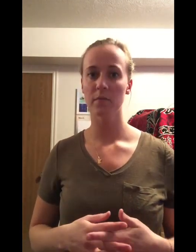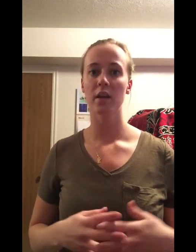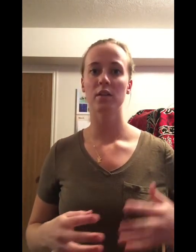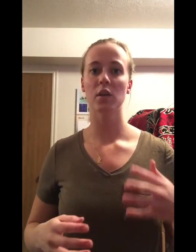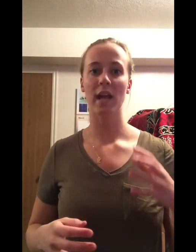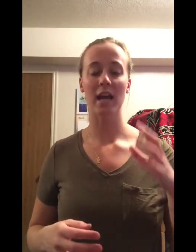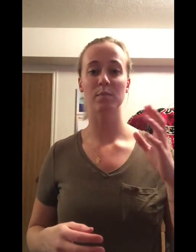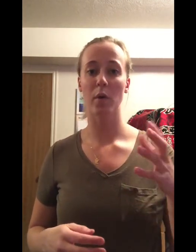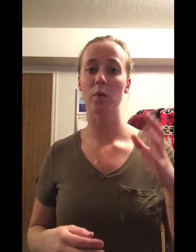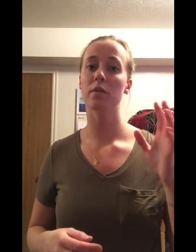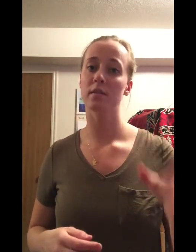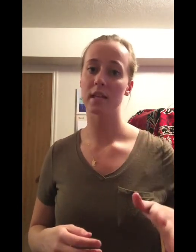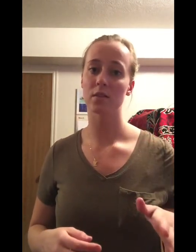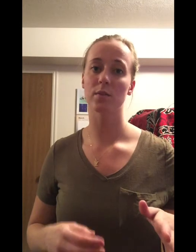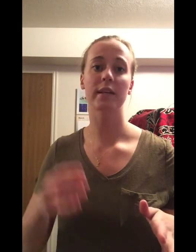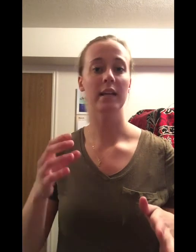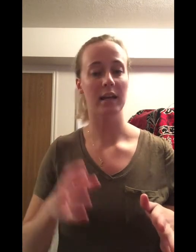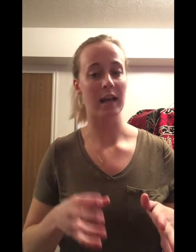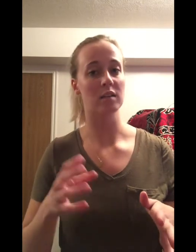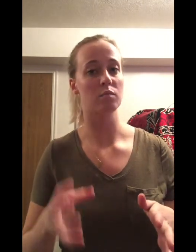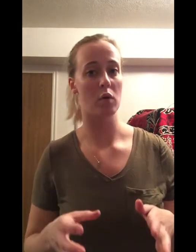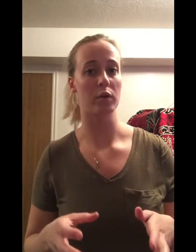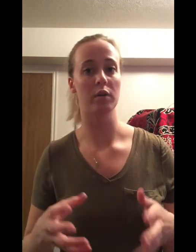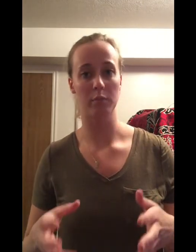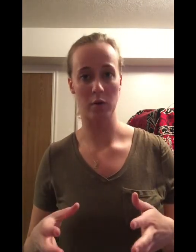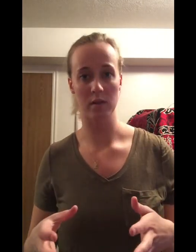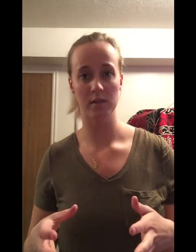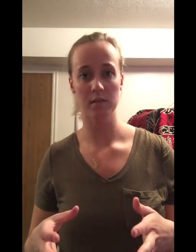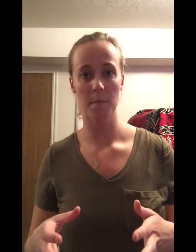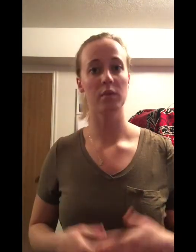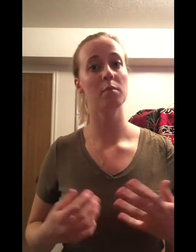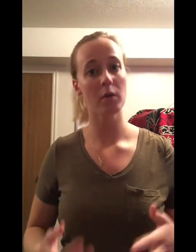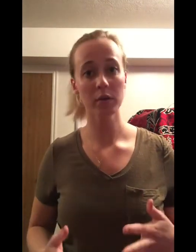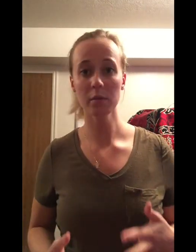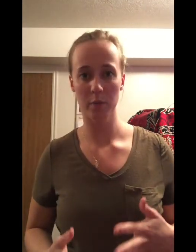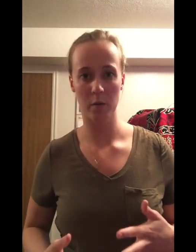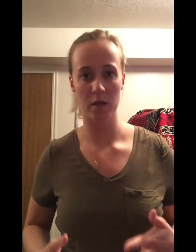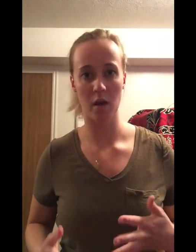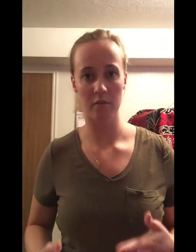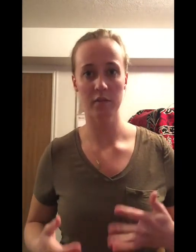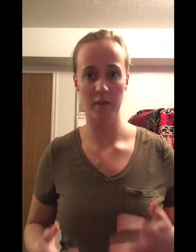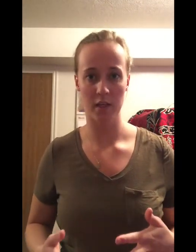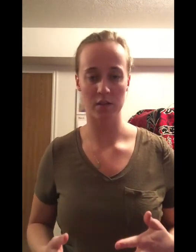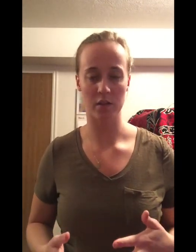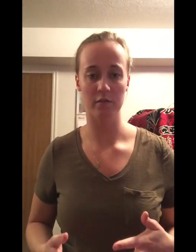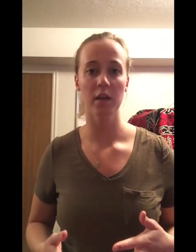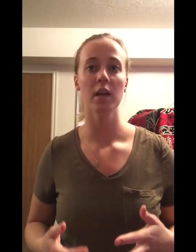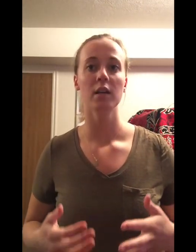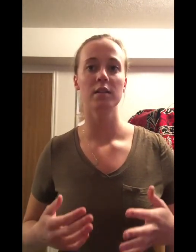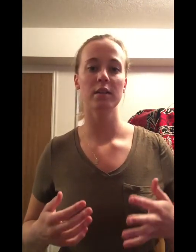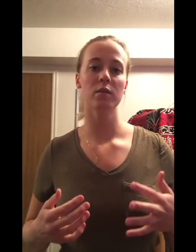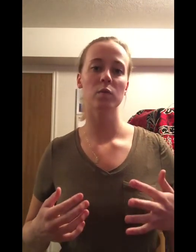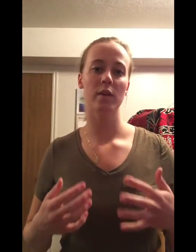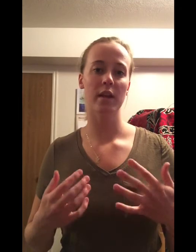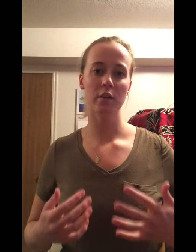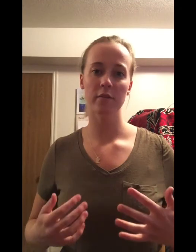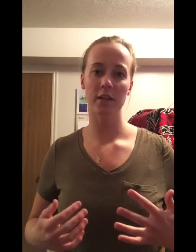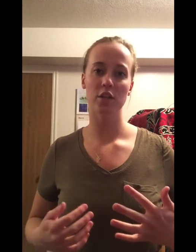so it has both sensory and motor components. The motor component of the vagus nerve deals with innervation